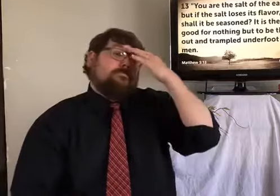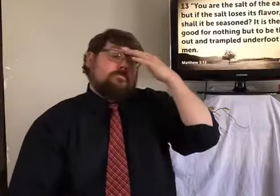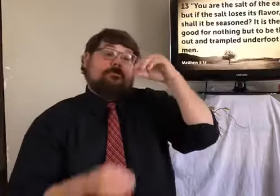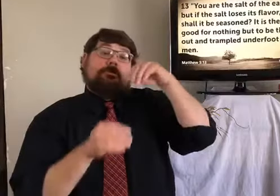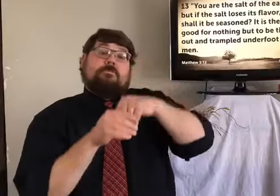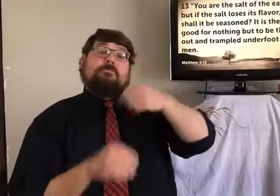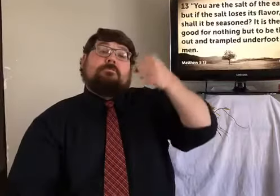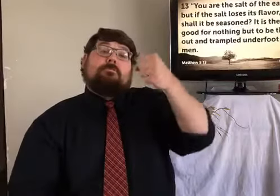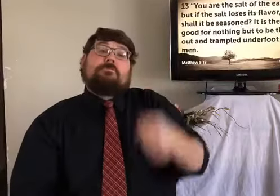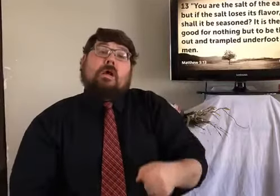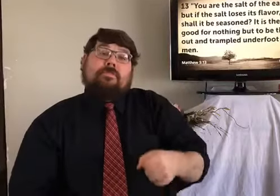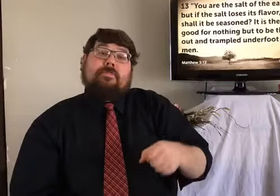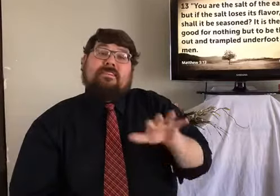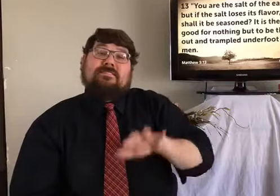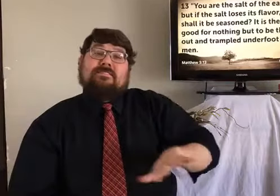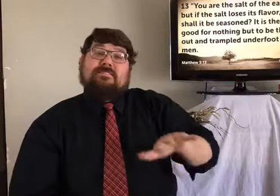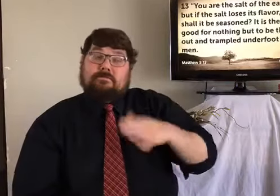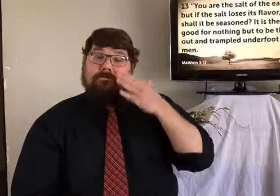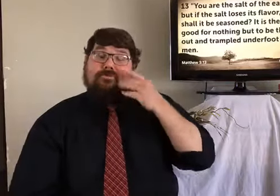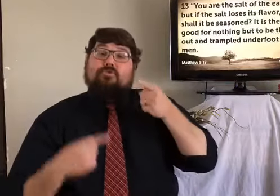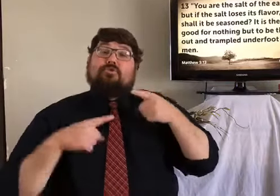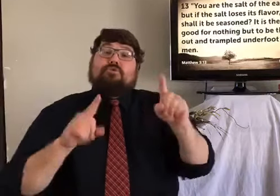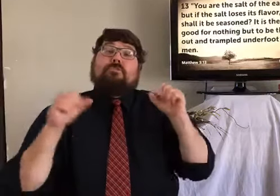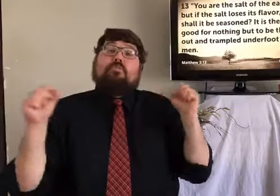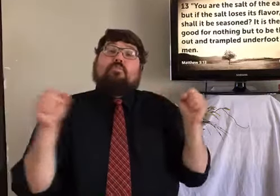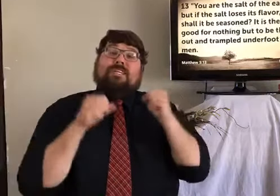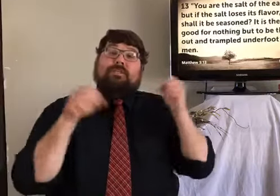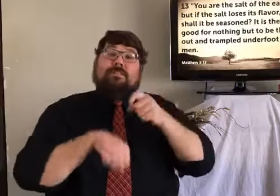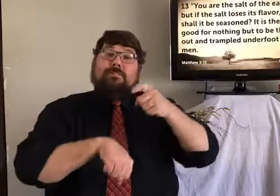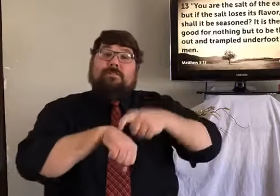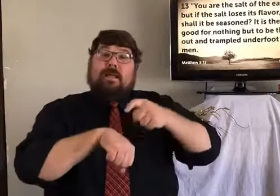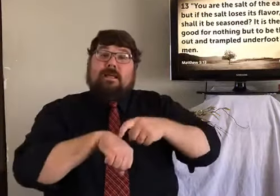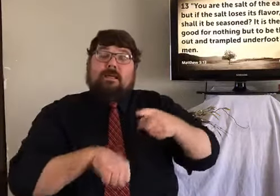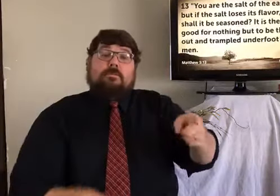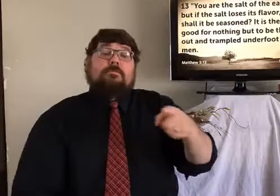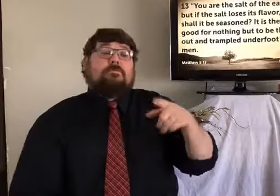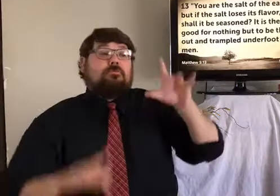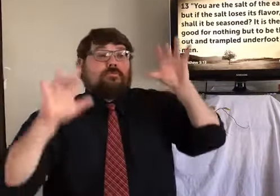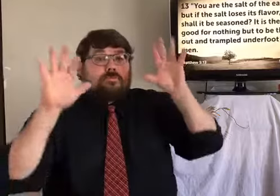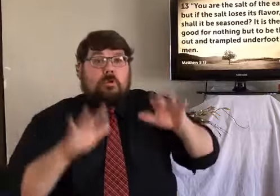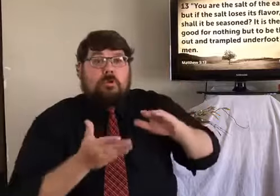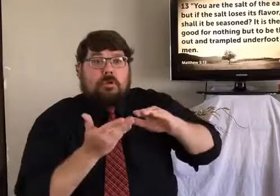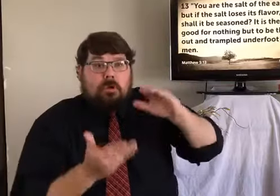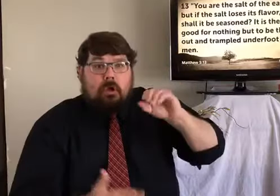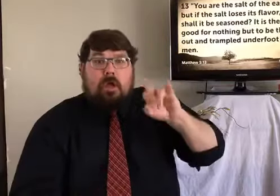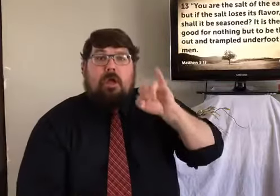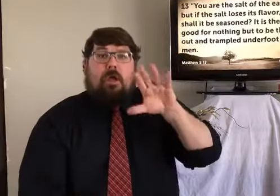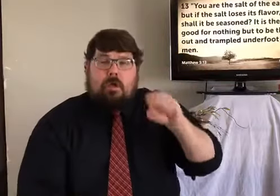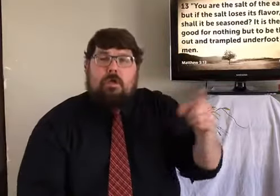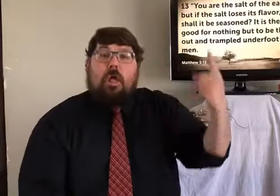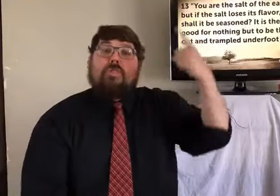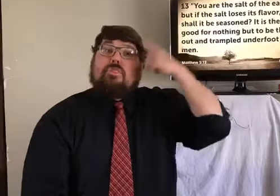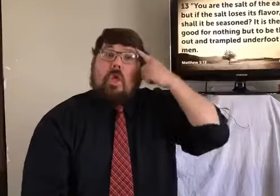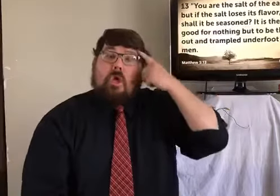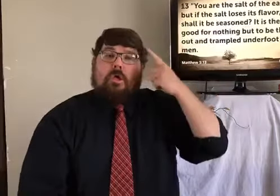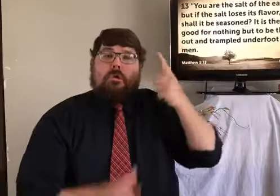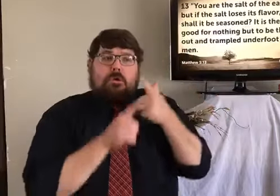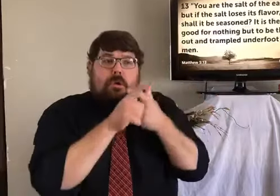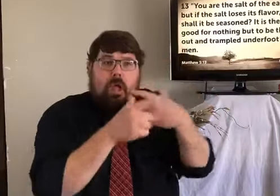Table salt is a pretty common thing everywhere. You know, the south, during wintertime, when it snows and there's